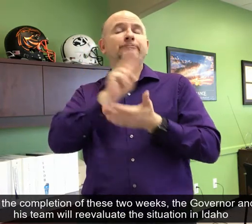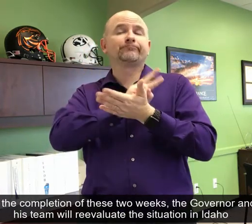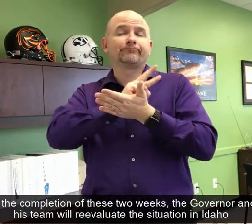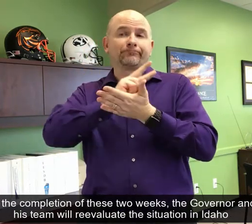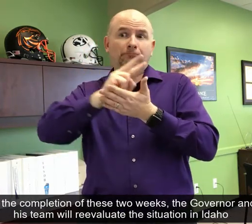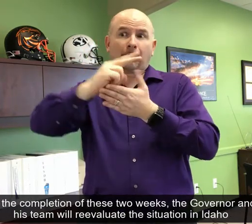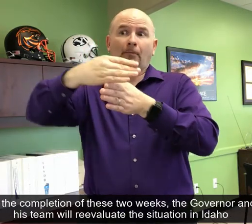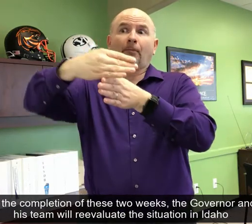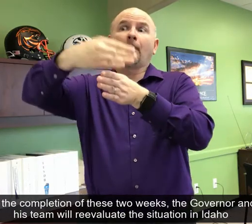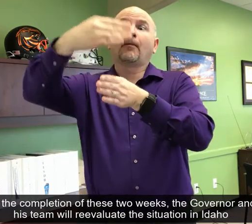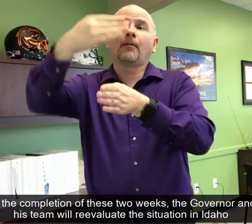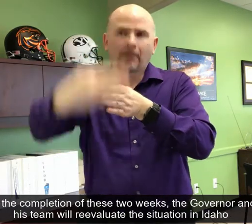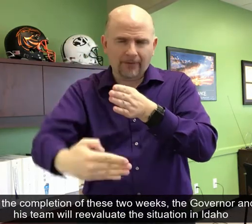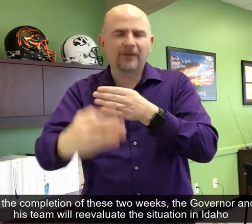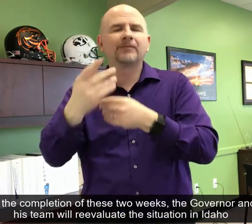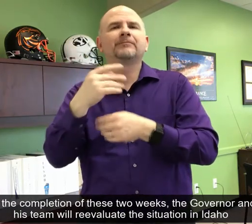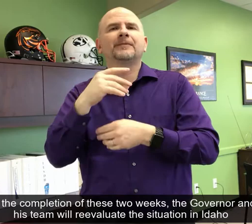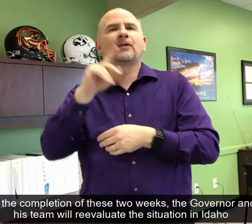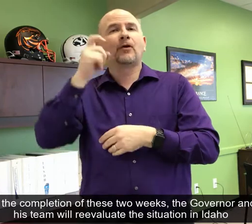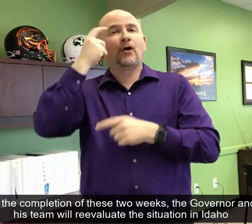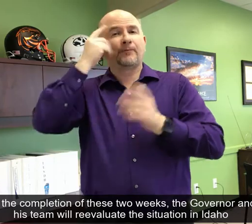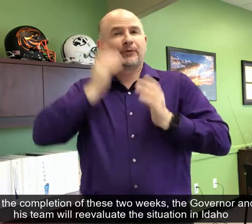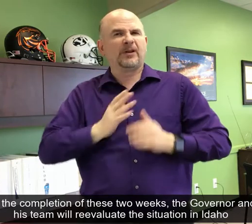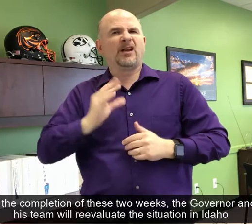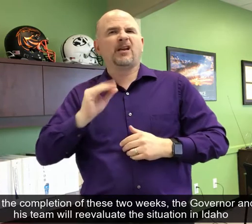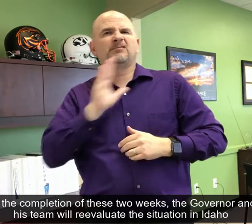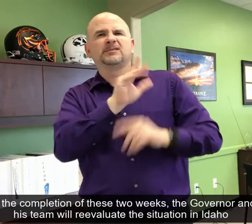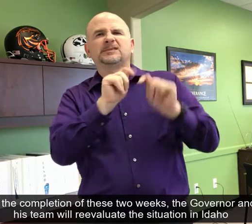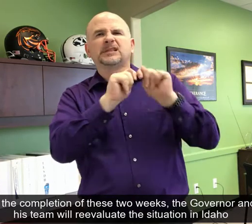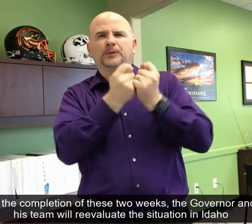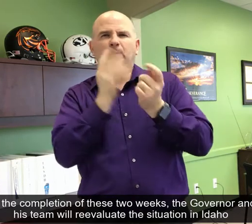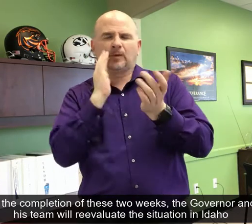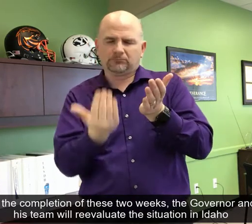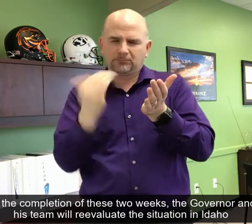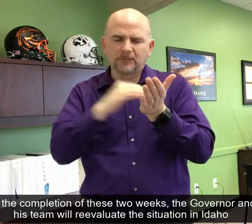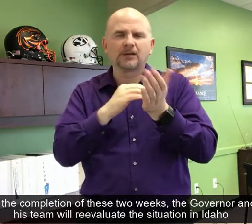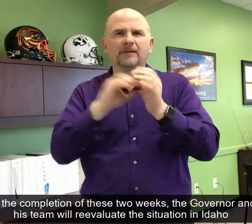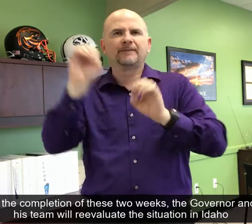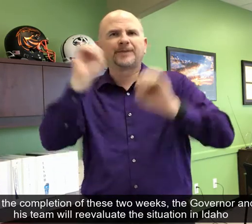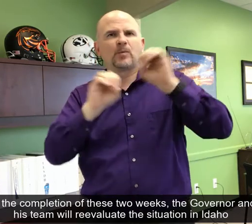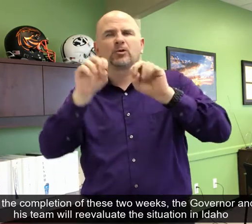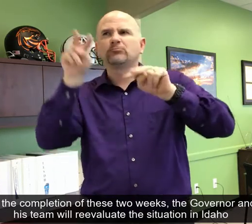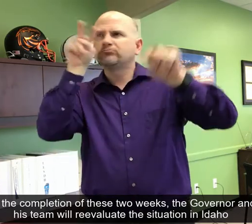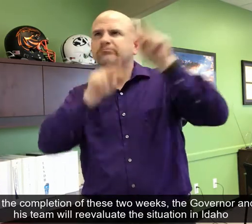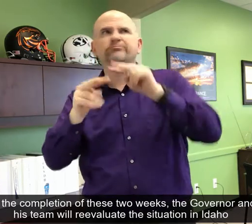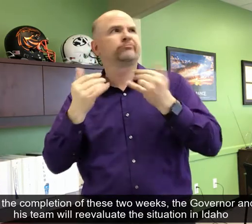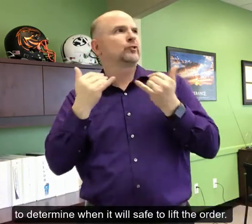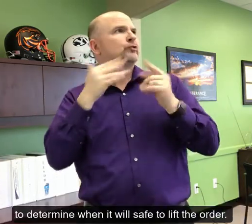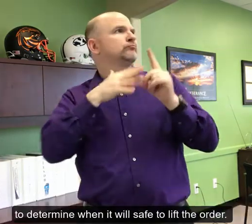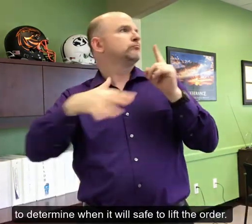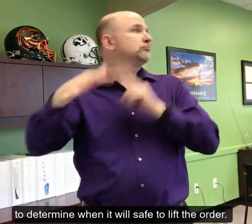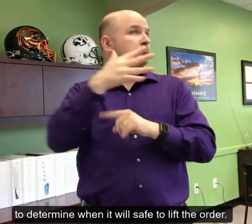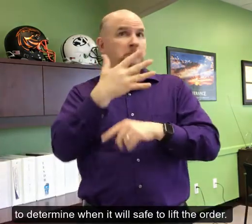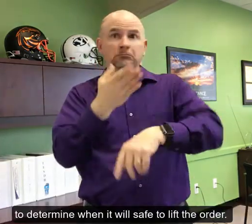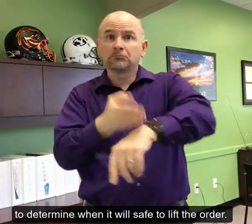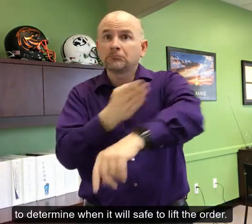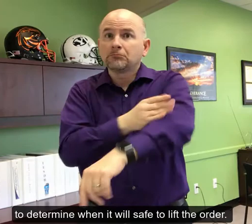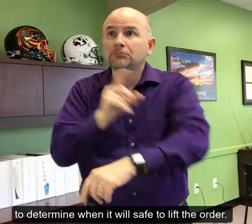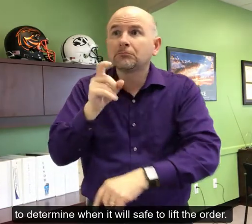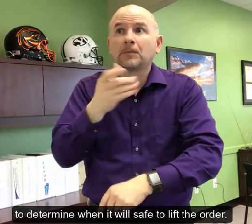completion of these two weeks, the governor and his team will reevaluate the situation in Idaho to determine when it will be safe to lift the